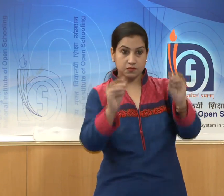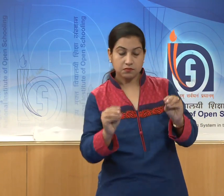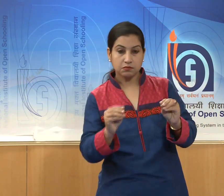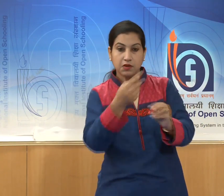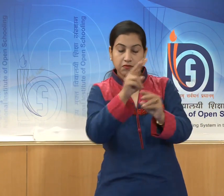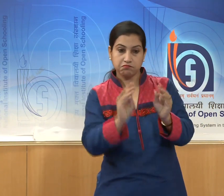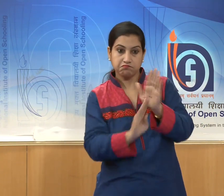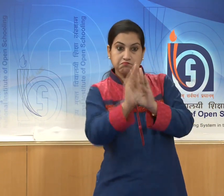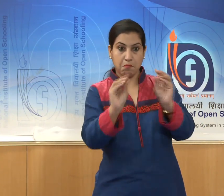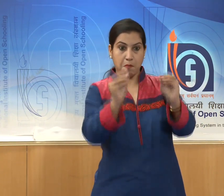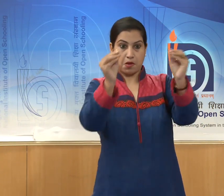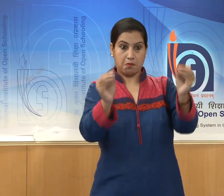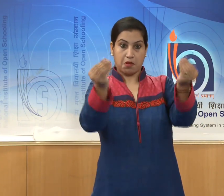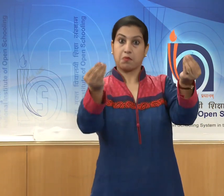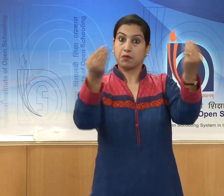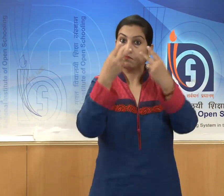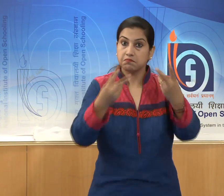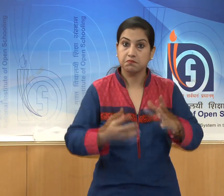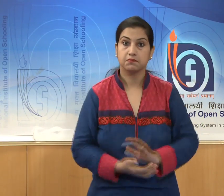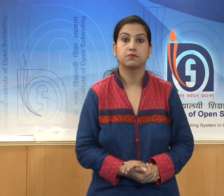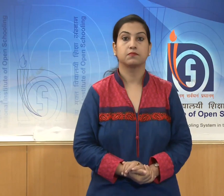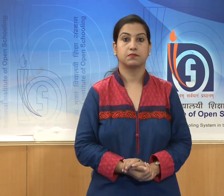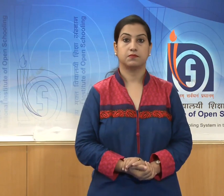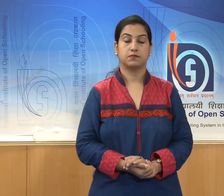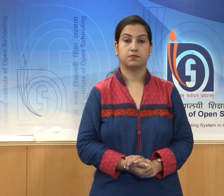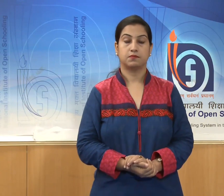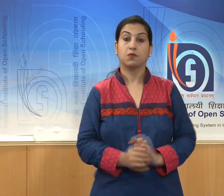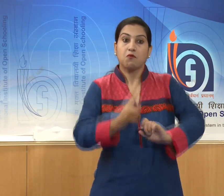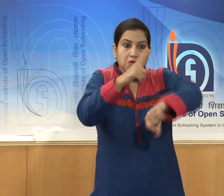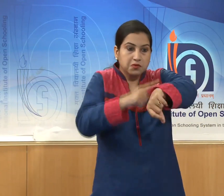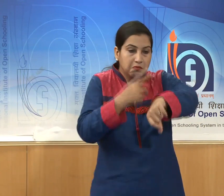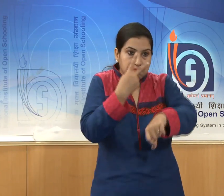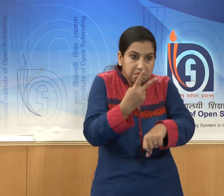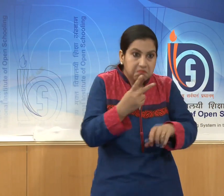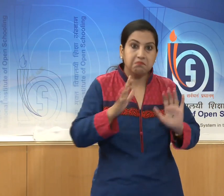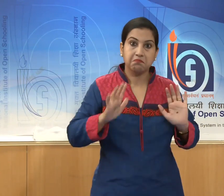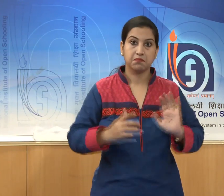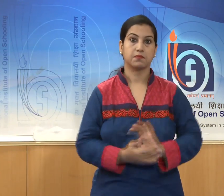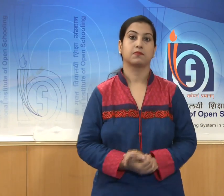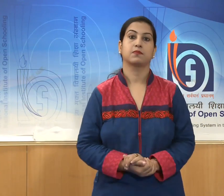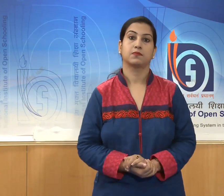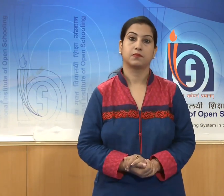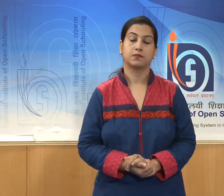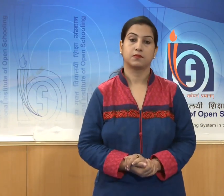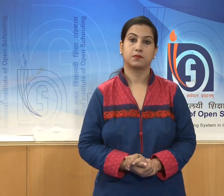for the first time. Gupta period